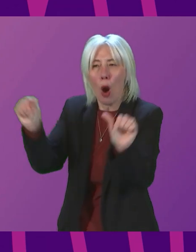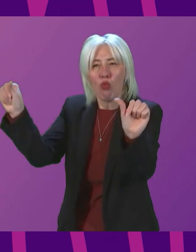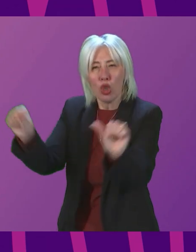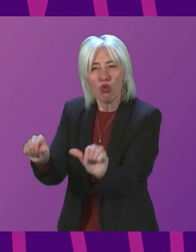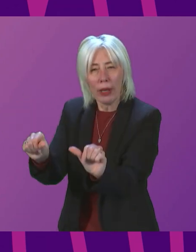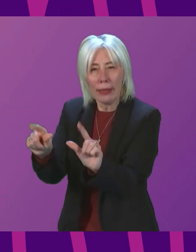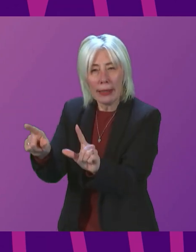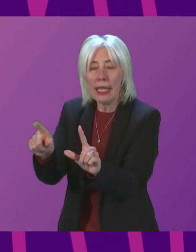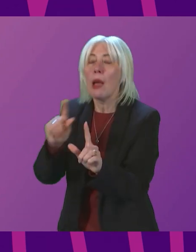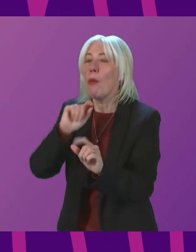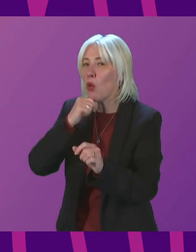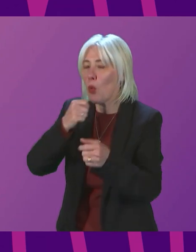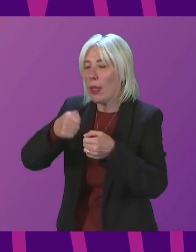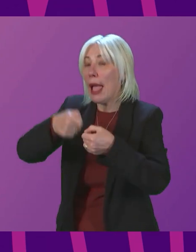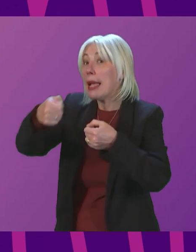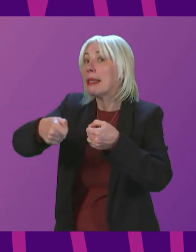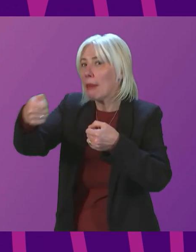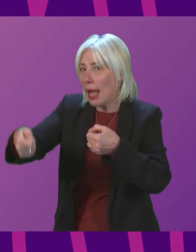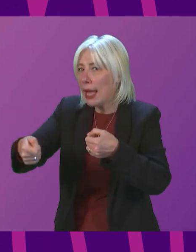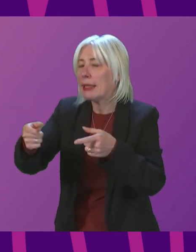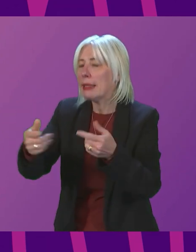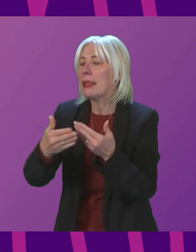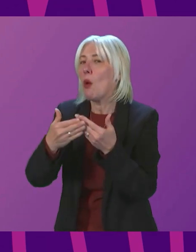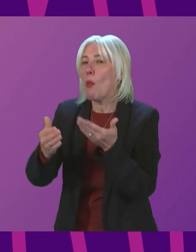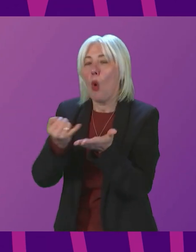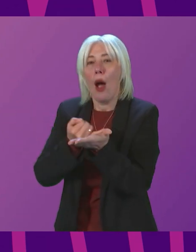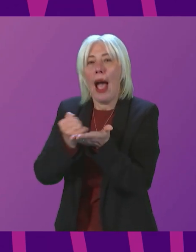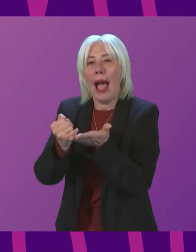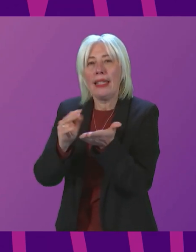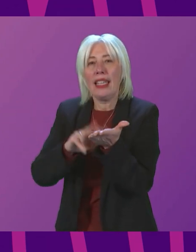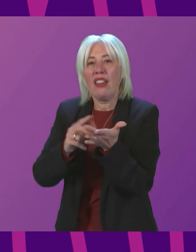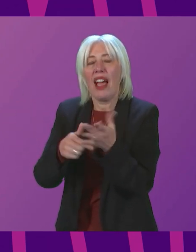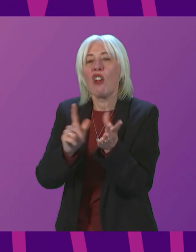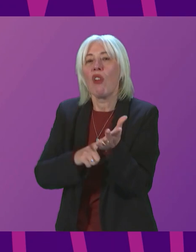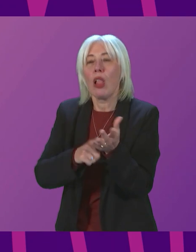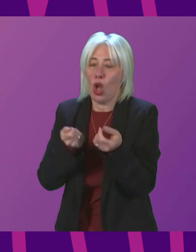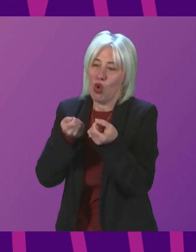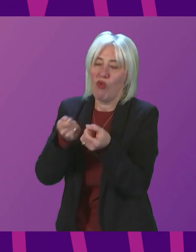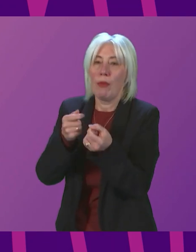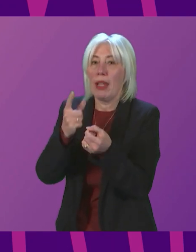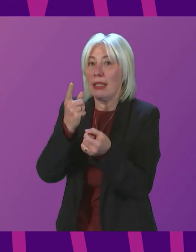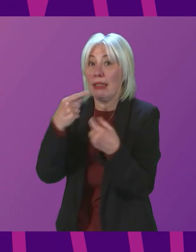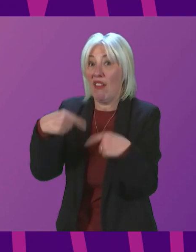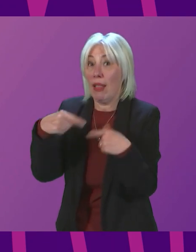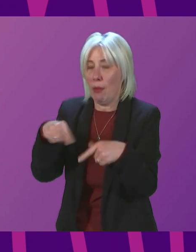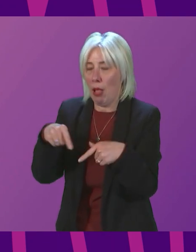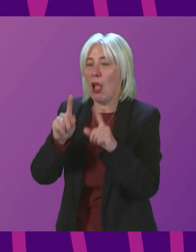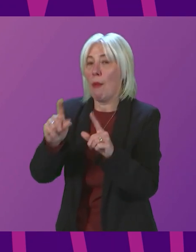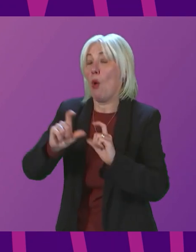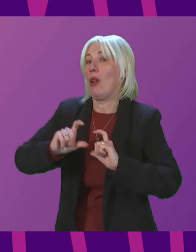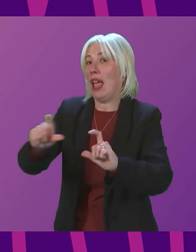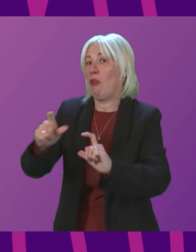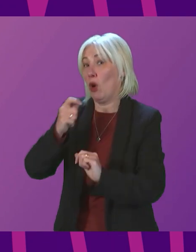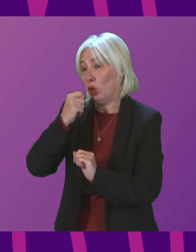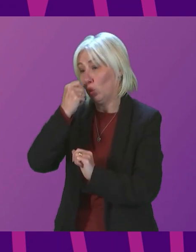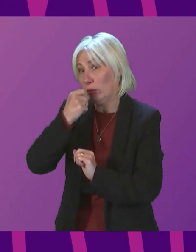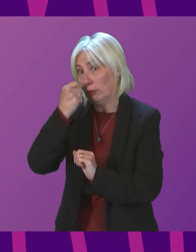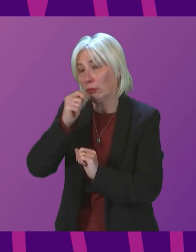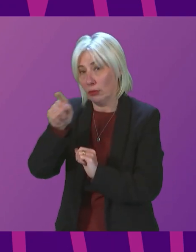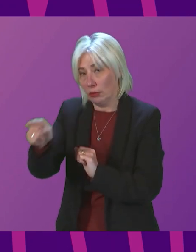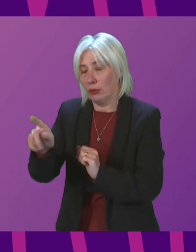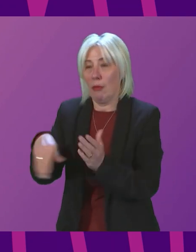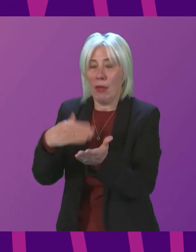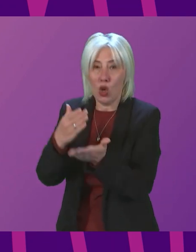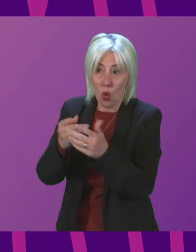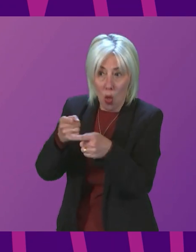will expand as more antiviral treatments become available. But testing will be continued to be used to ensure that